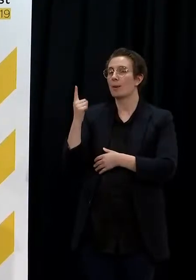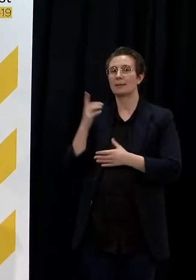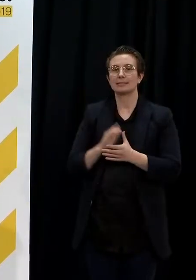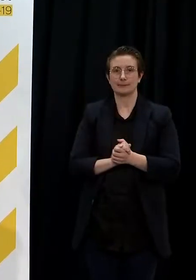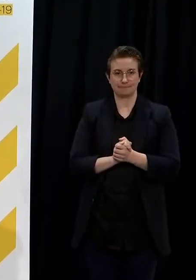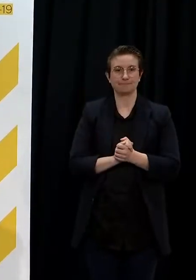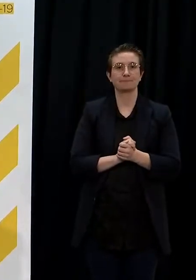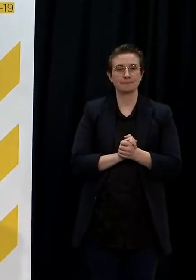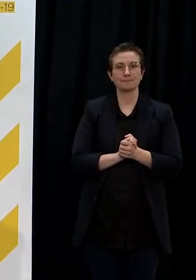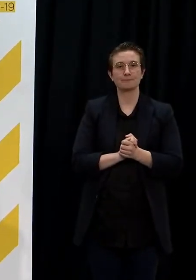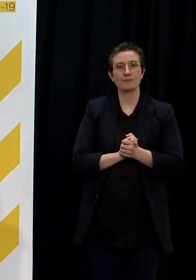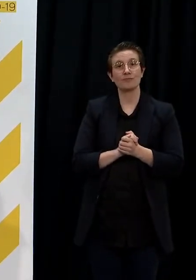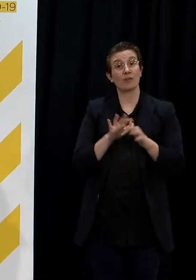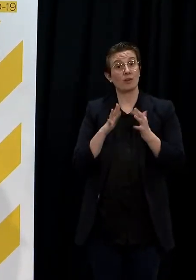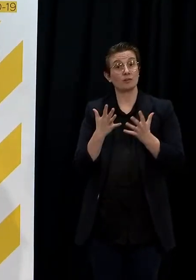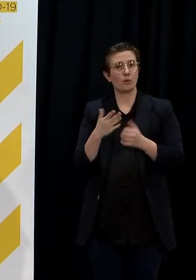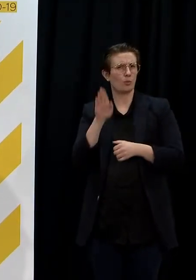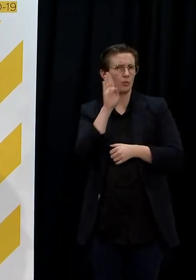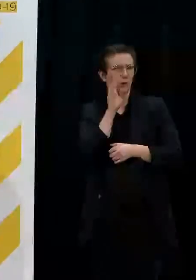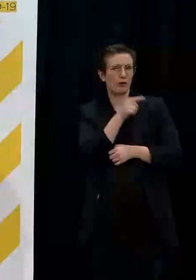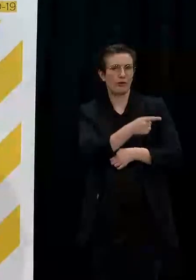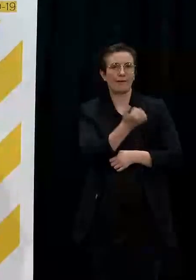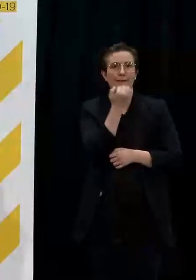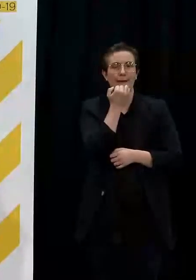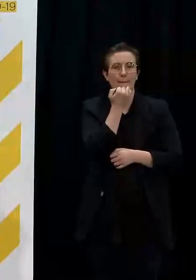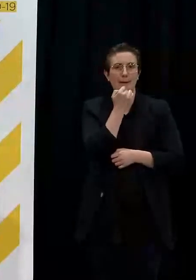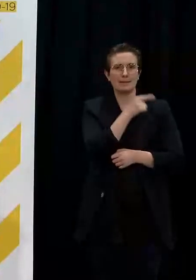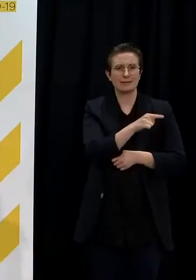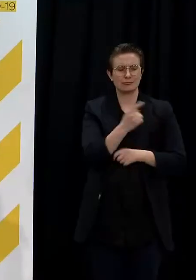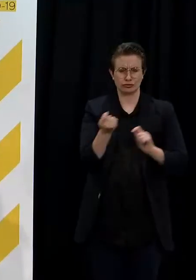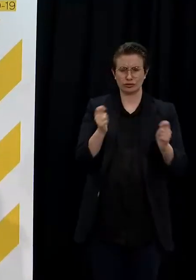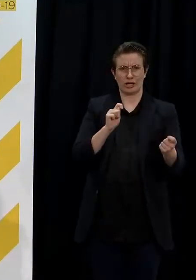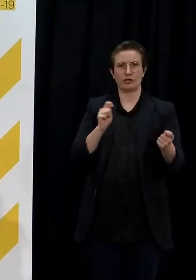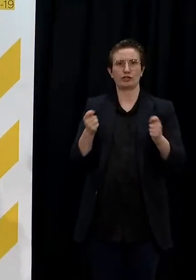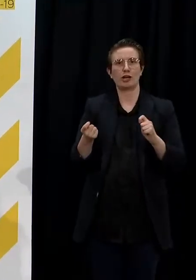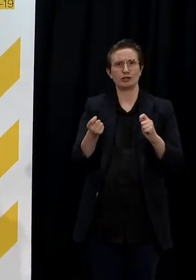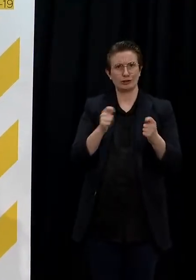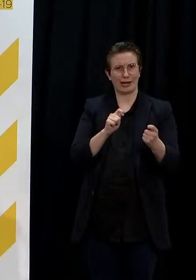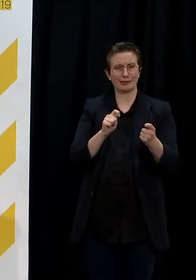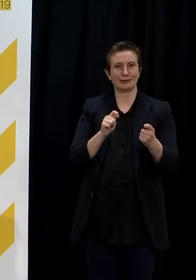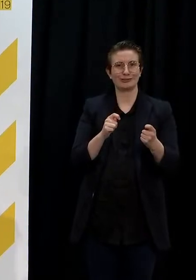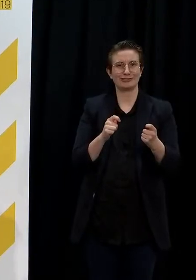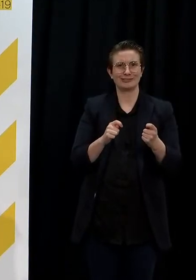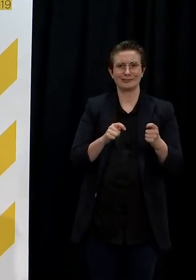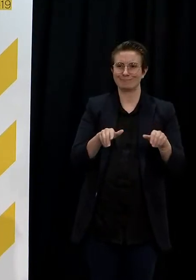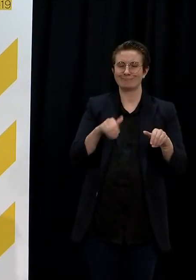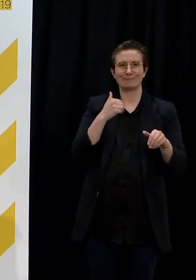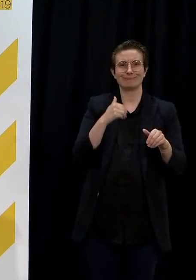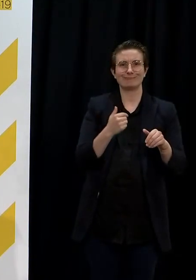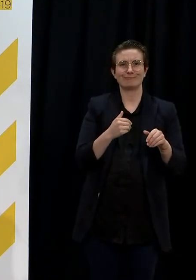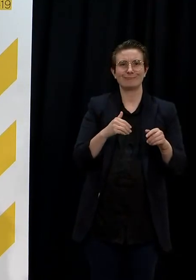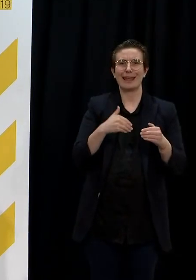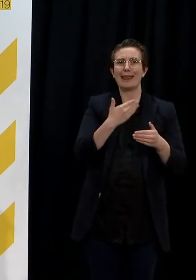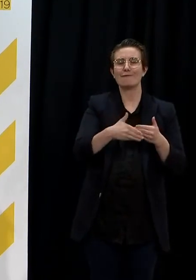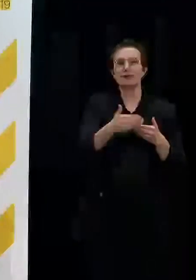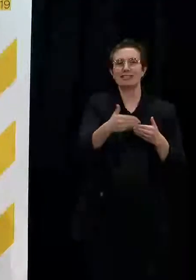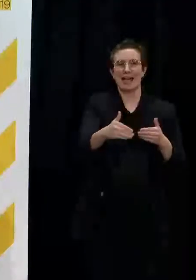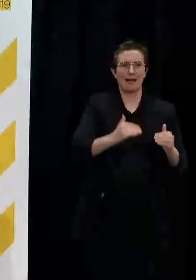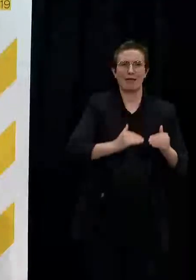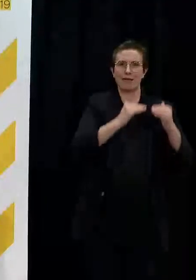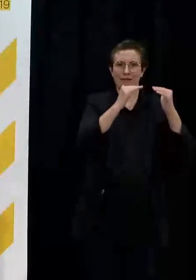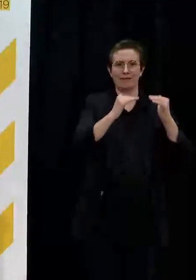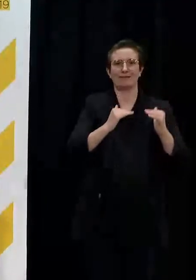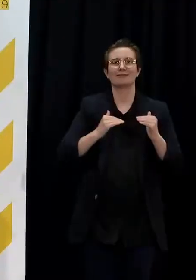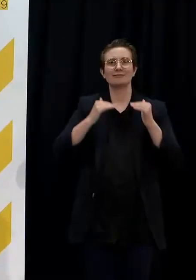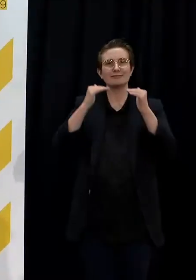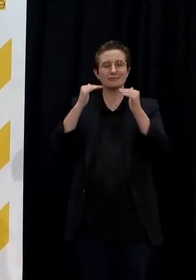moving around a little bit at this stage. That's not unusual. They did this the last time we were moving through what